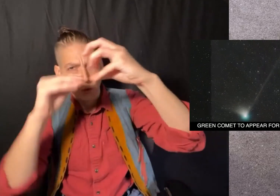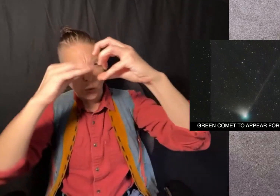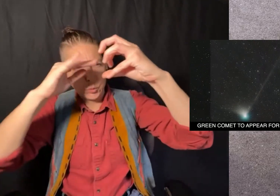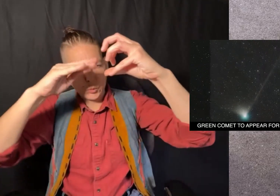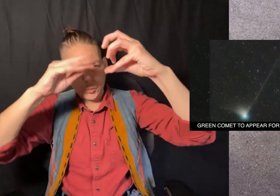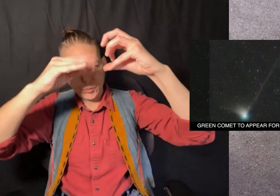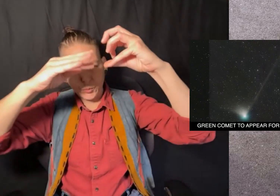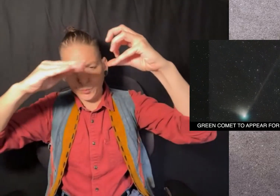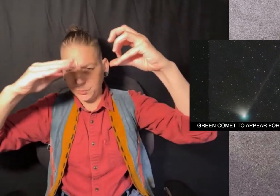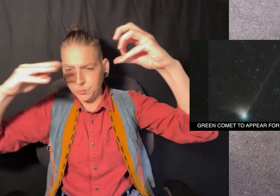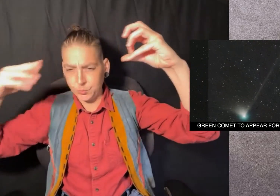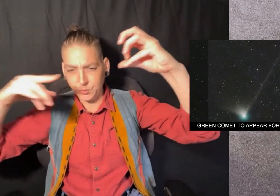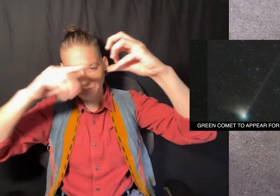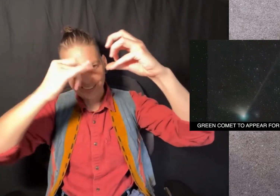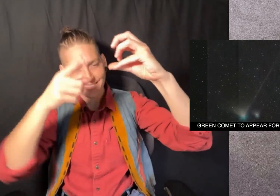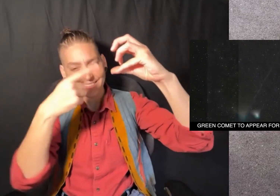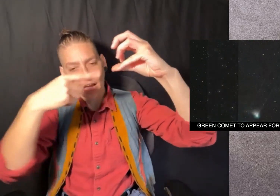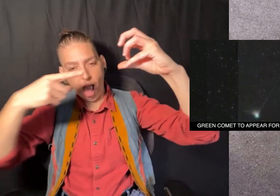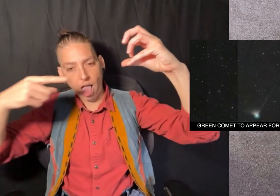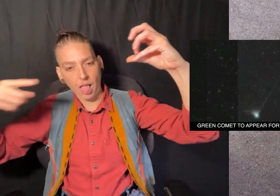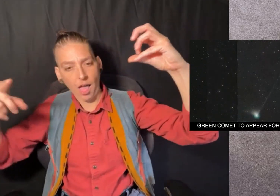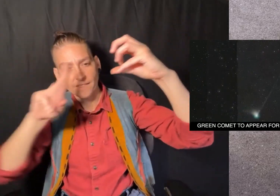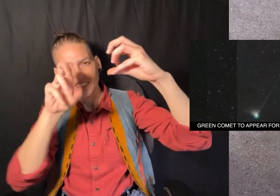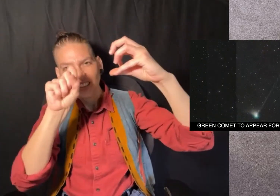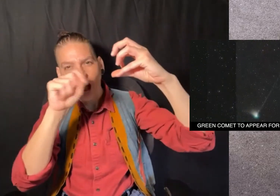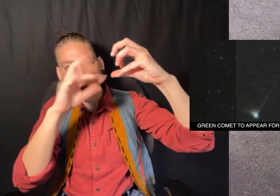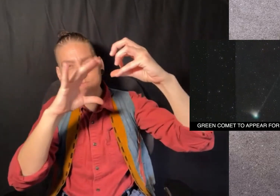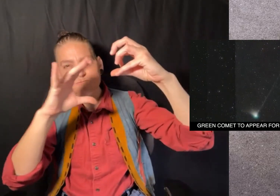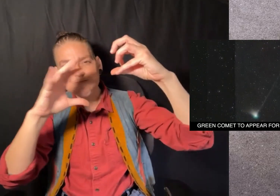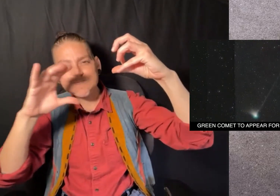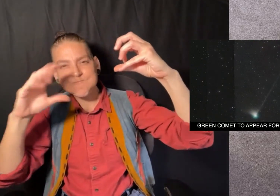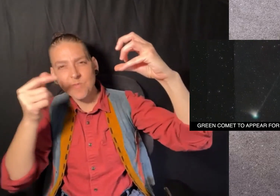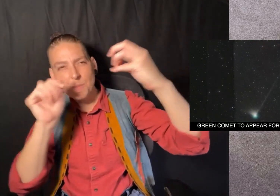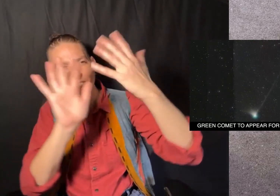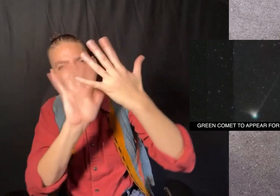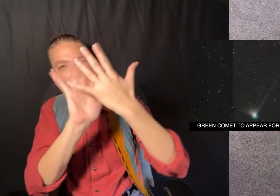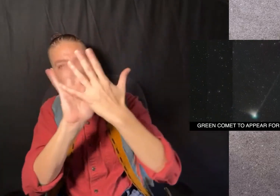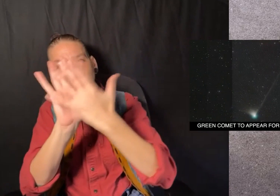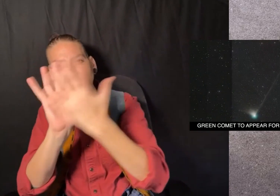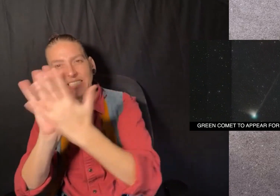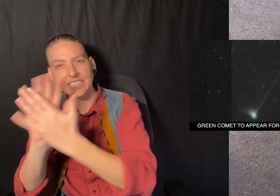It will have streaking tails of dust and could appear fuzzy.